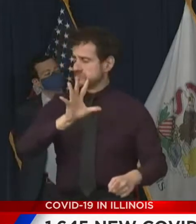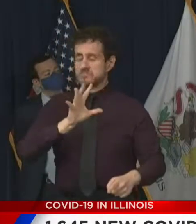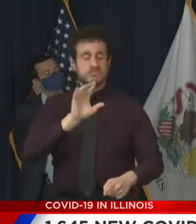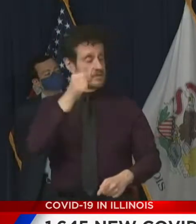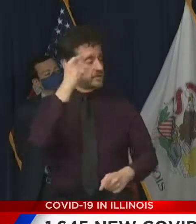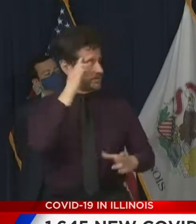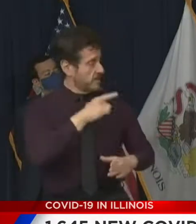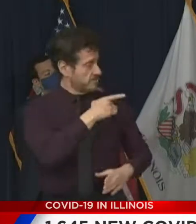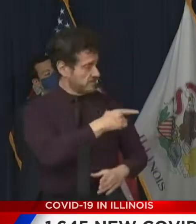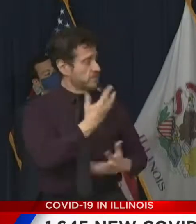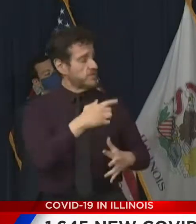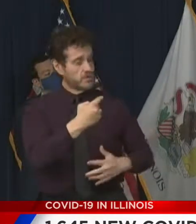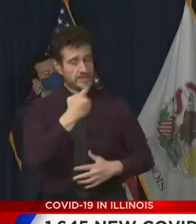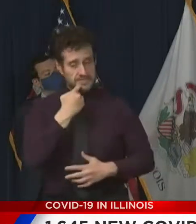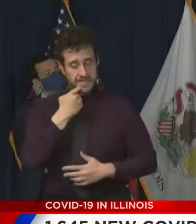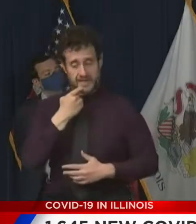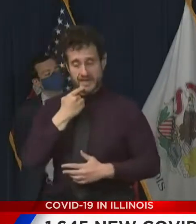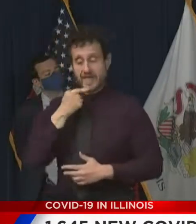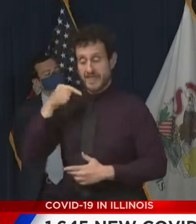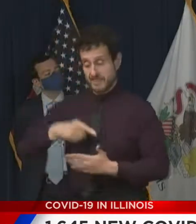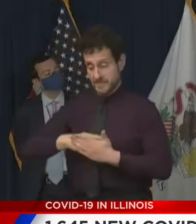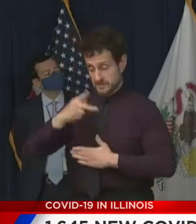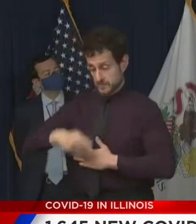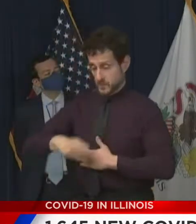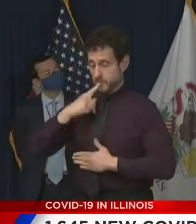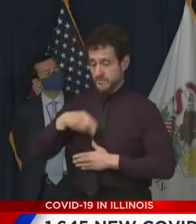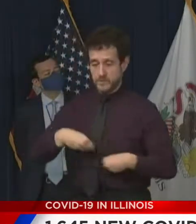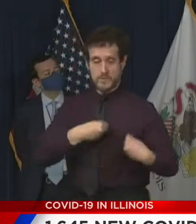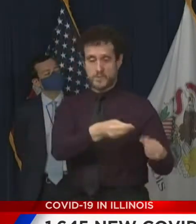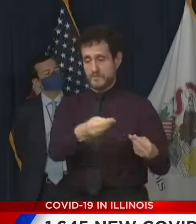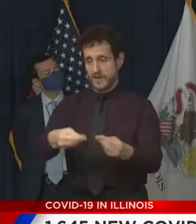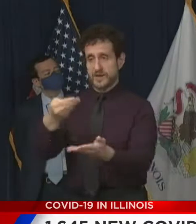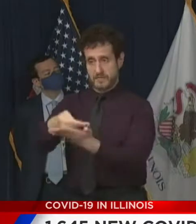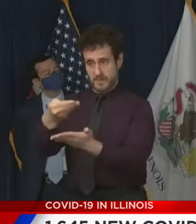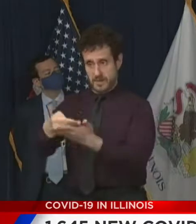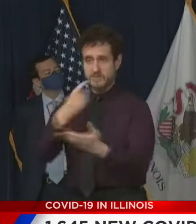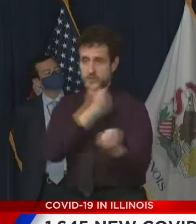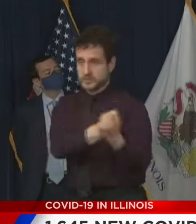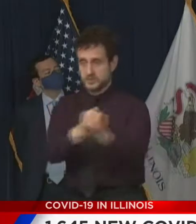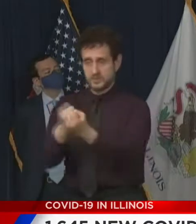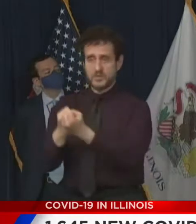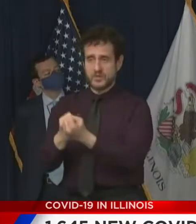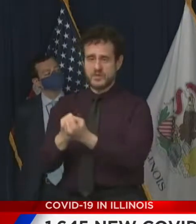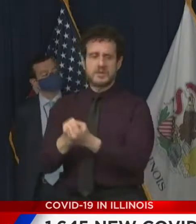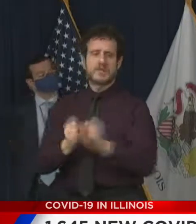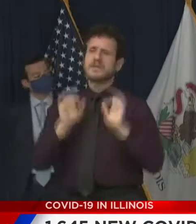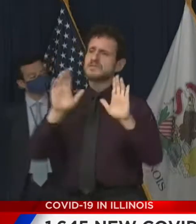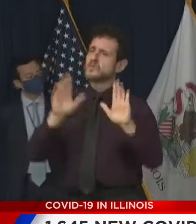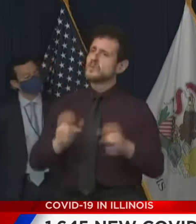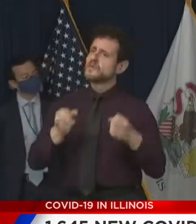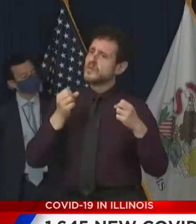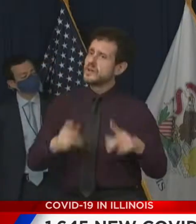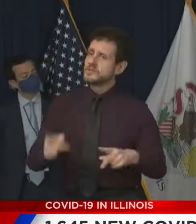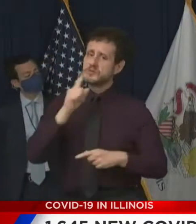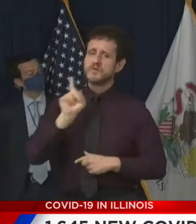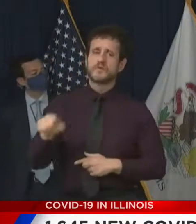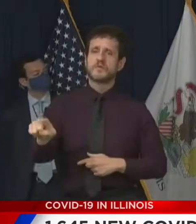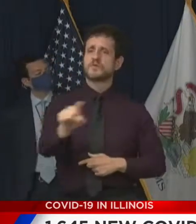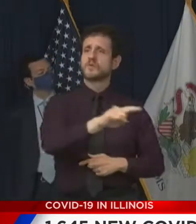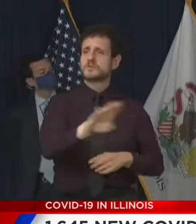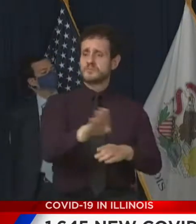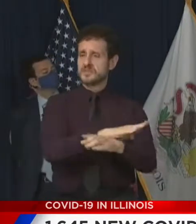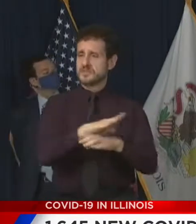presents a tremendous opportunity for those businesses. Because